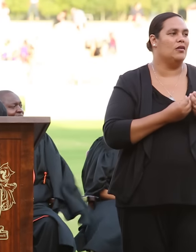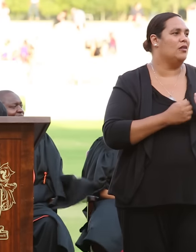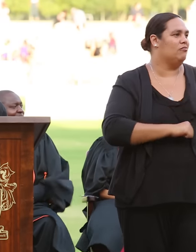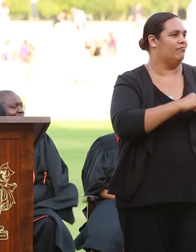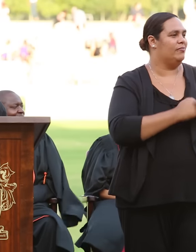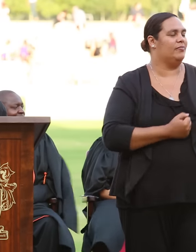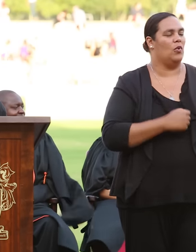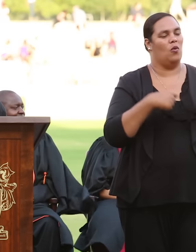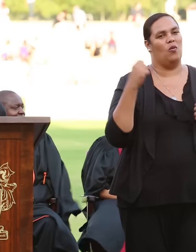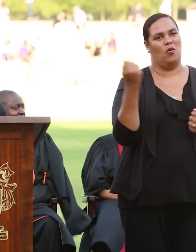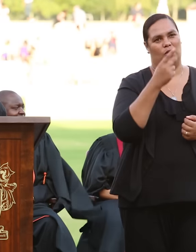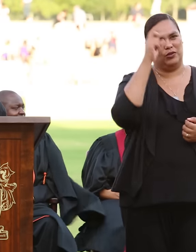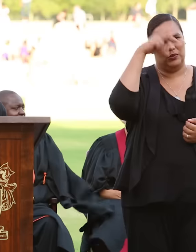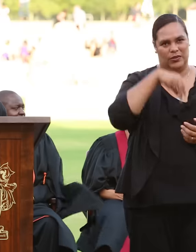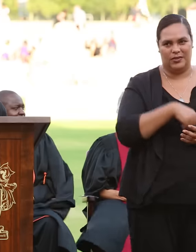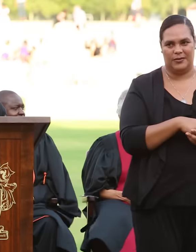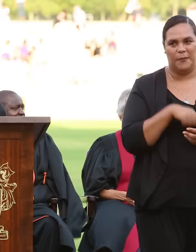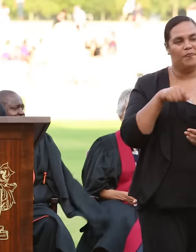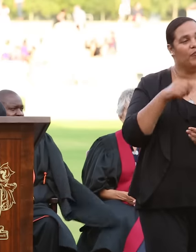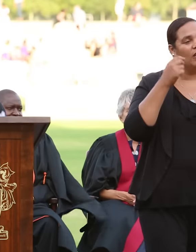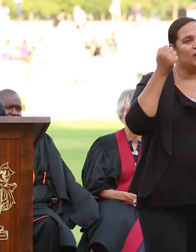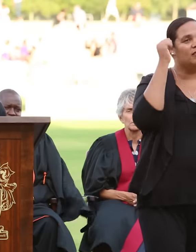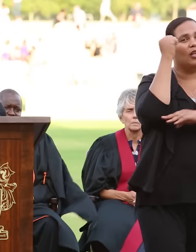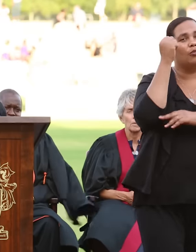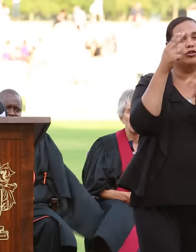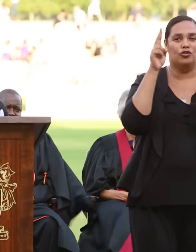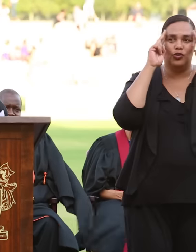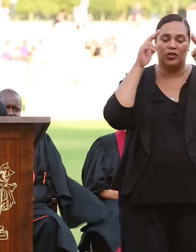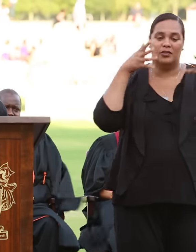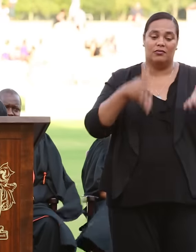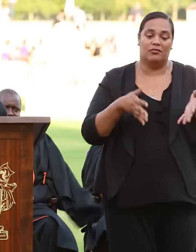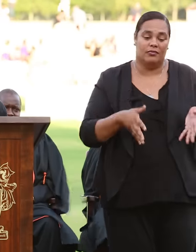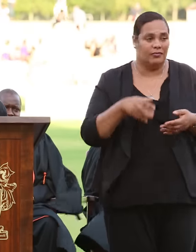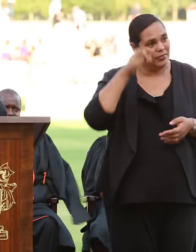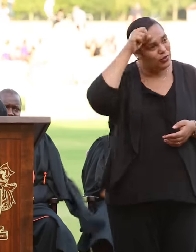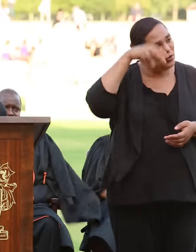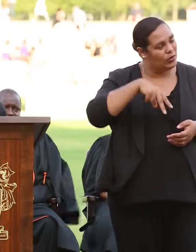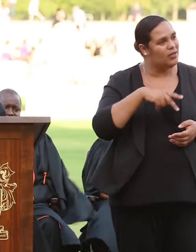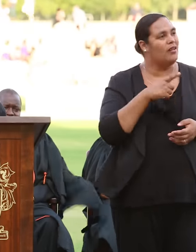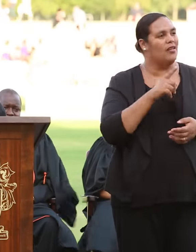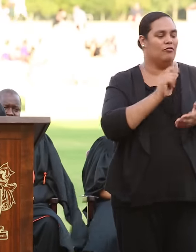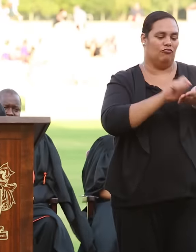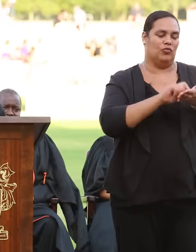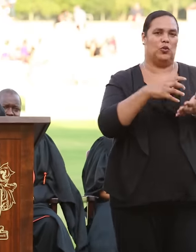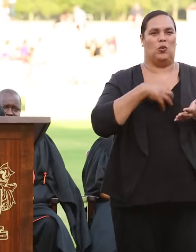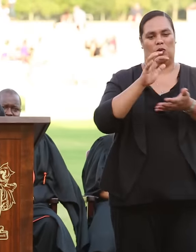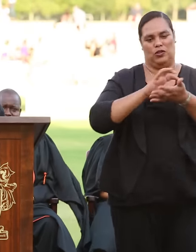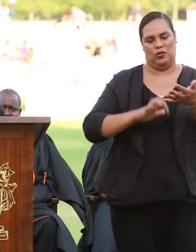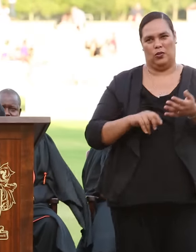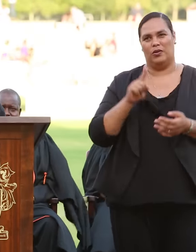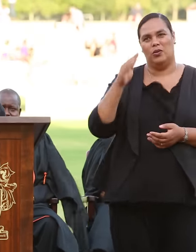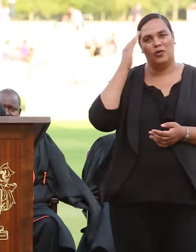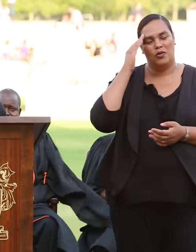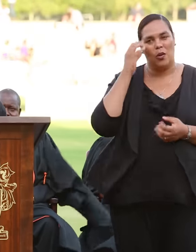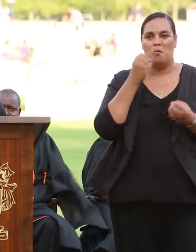its students. The Stellenbosch student of today is the author of their own story. And just know that many